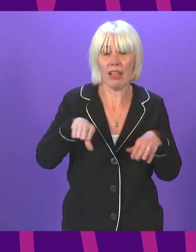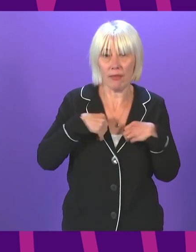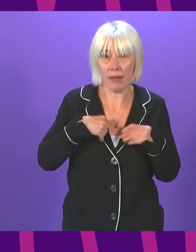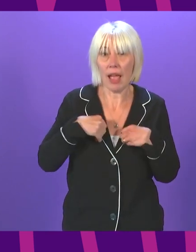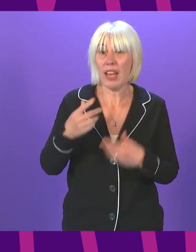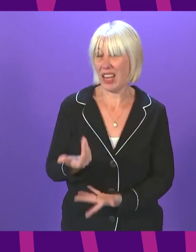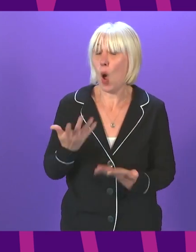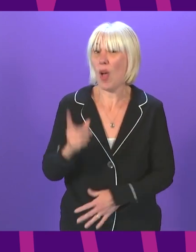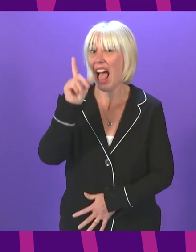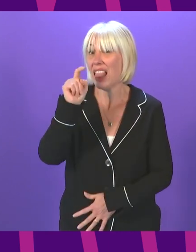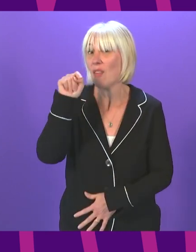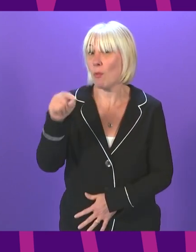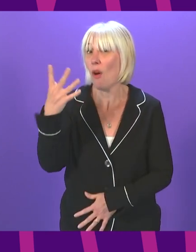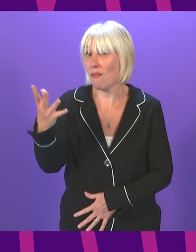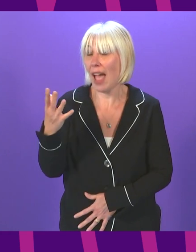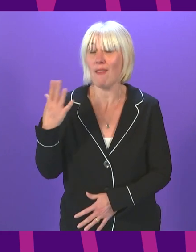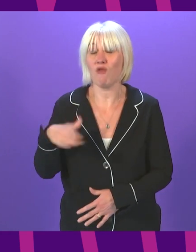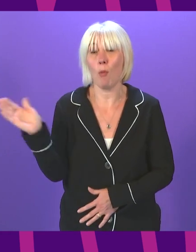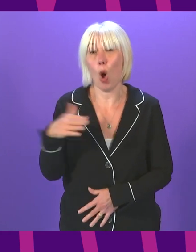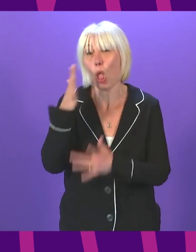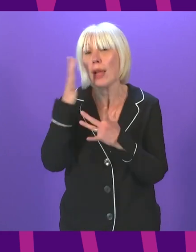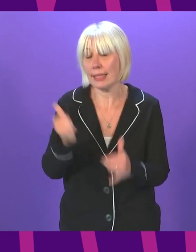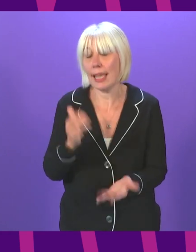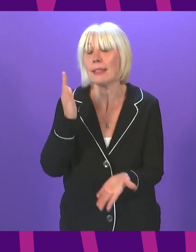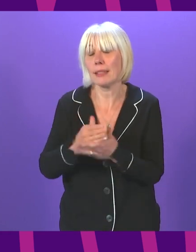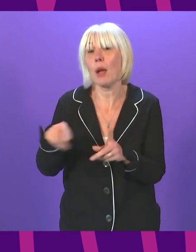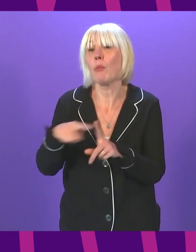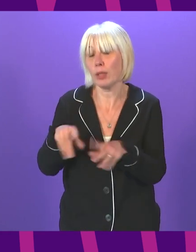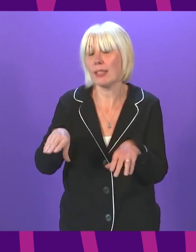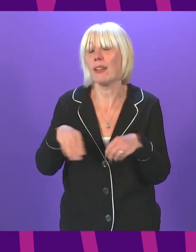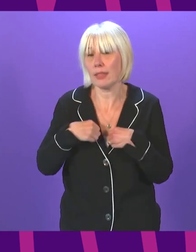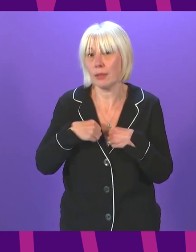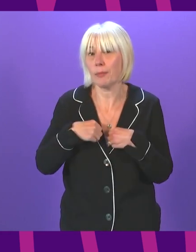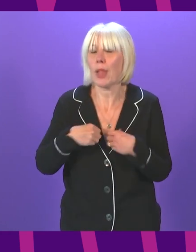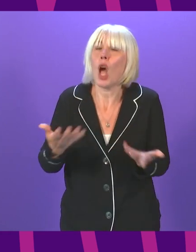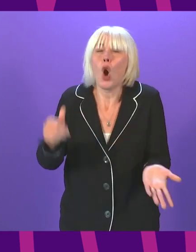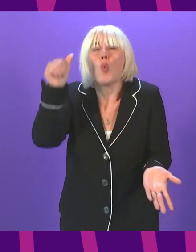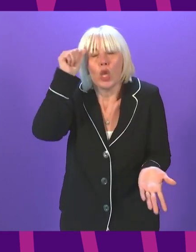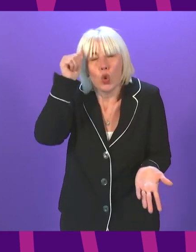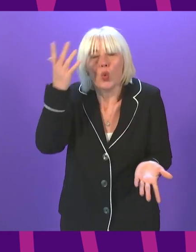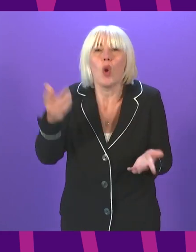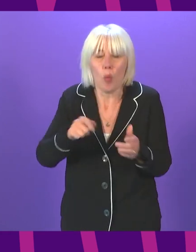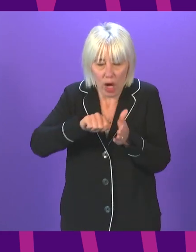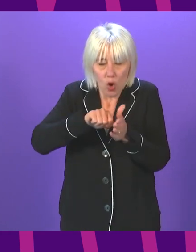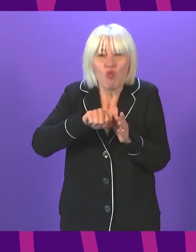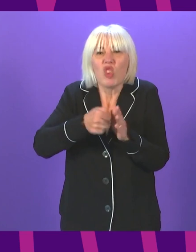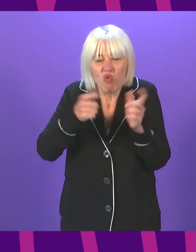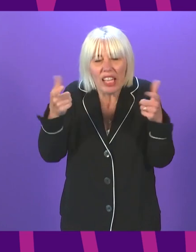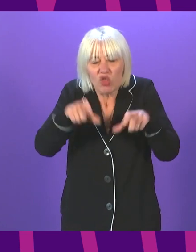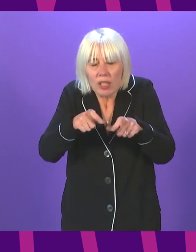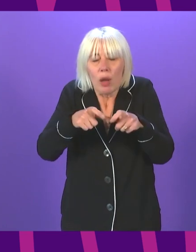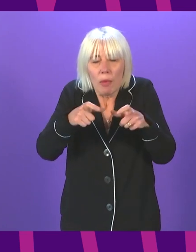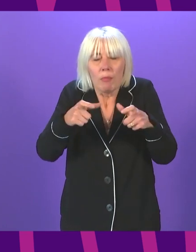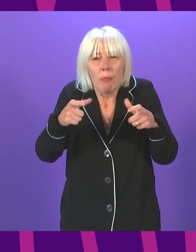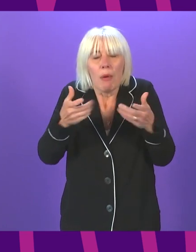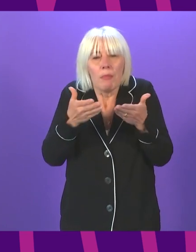today. As we indicated at the time, was always likely that, restrictions were lifted, we would see cases rise. This is a